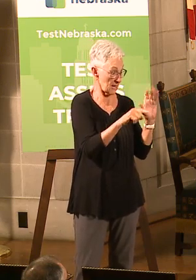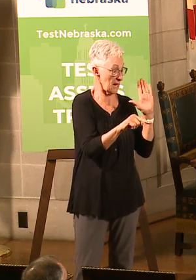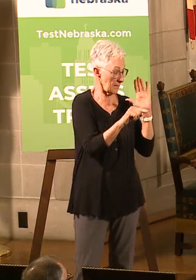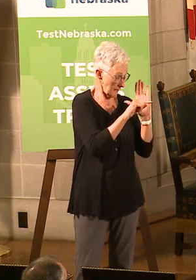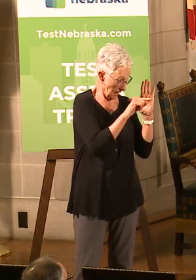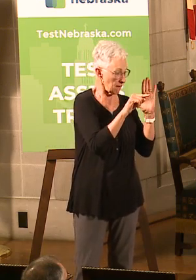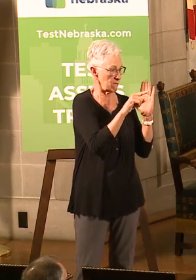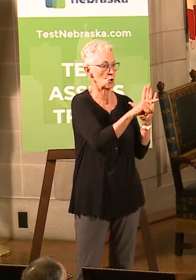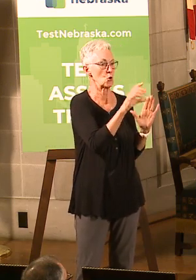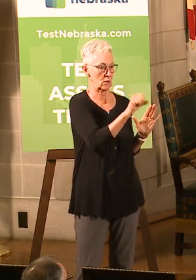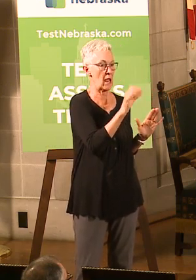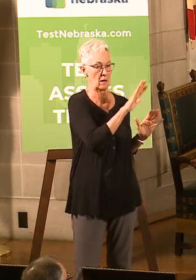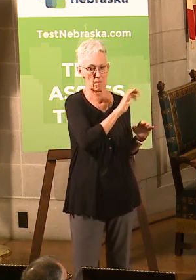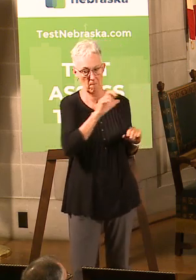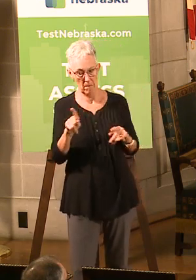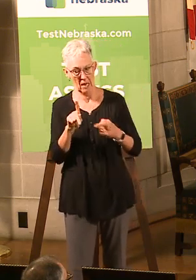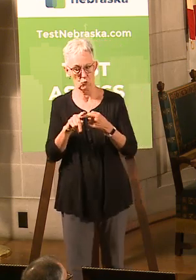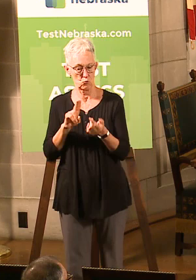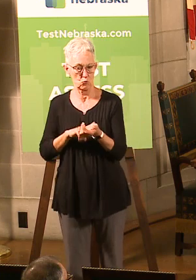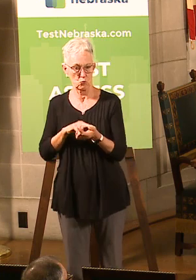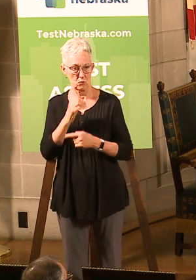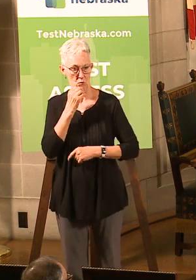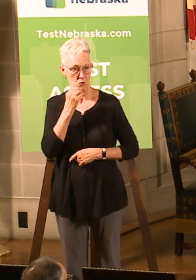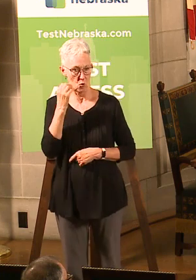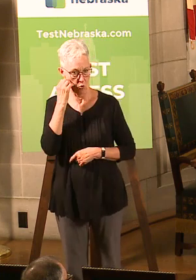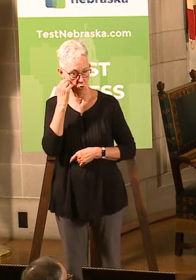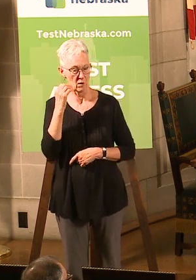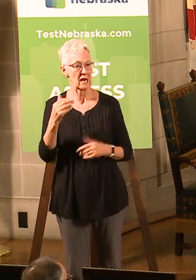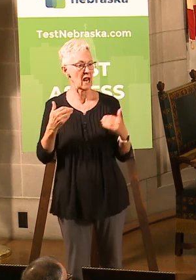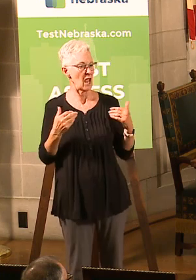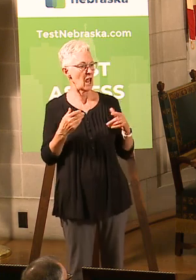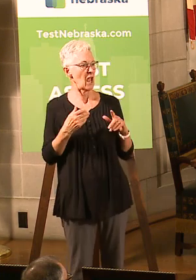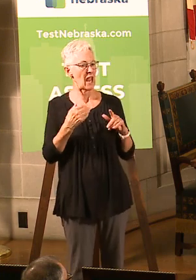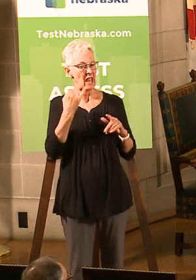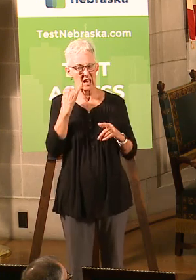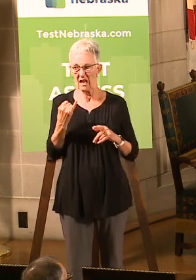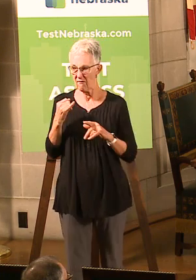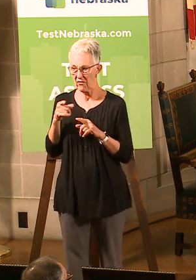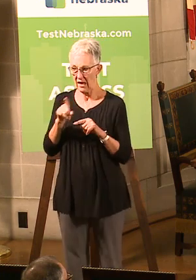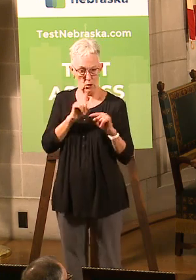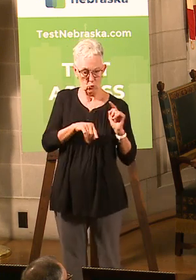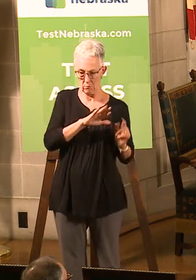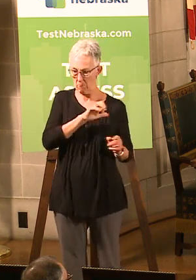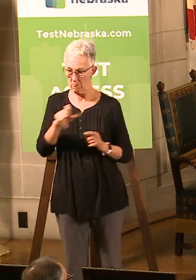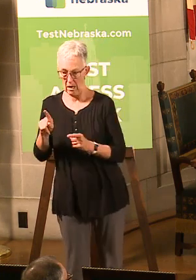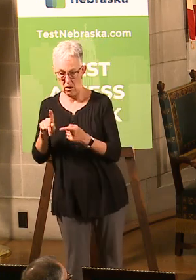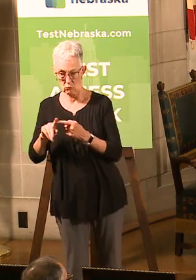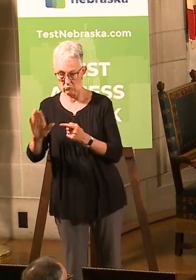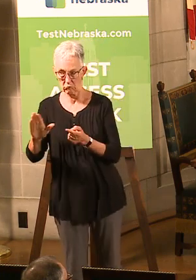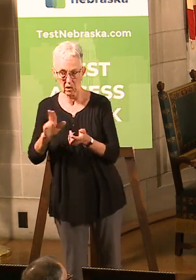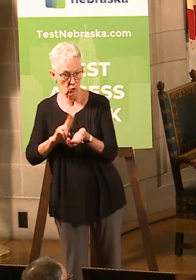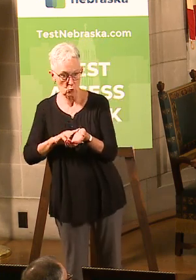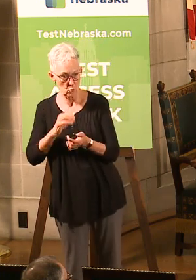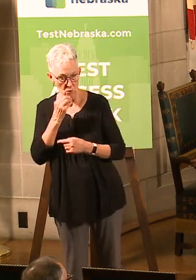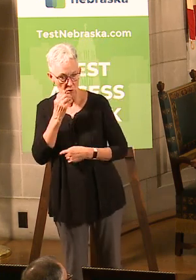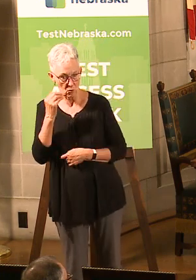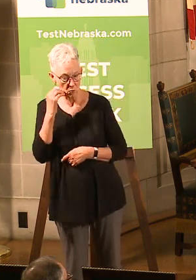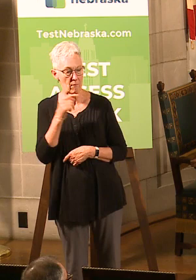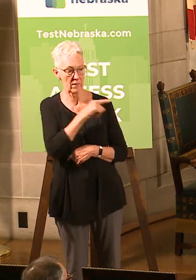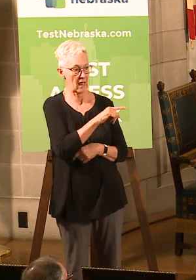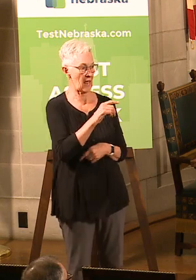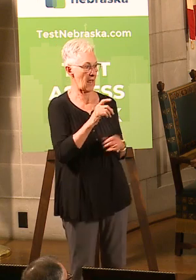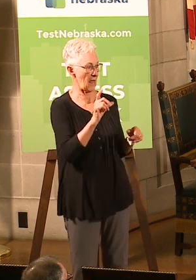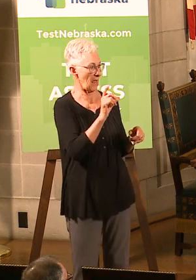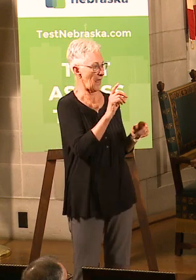facilities like at Midlands Hospital or at St. Eves, and again, I explain this all to Senator Halloran, so that if somebody did not,